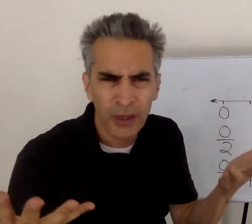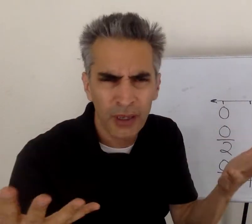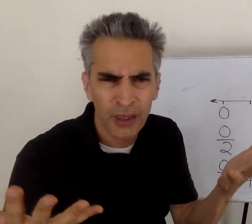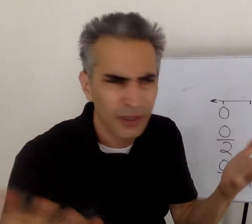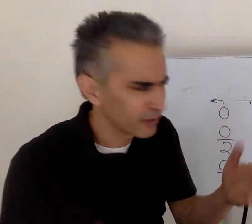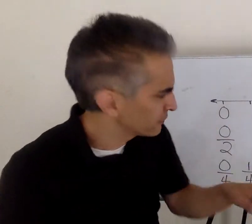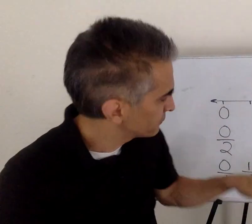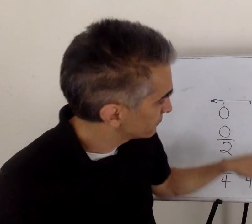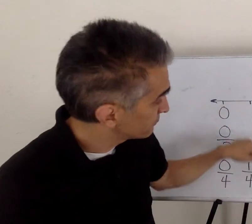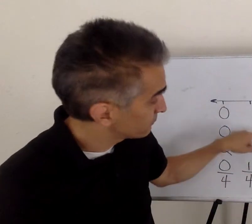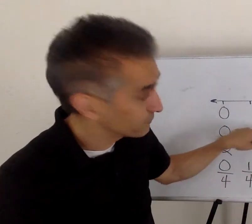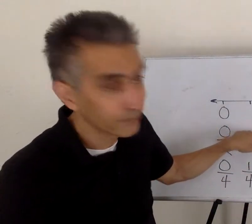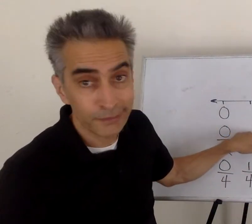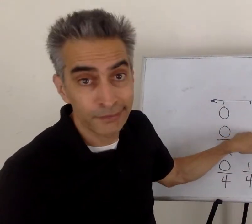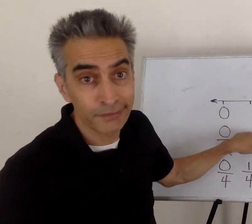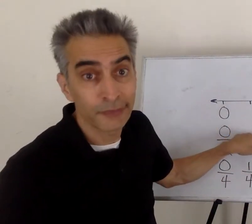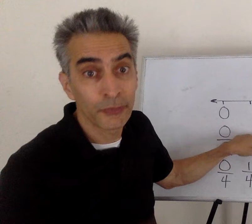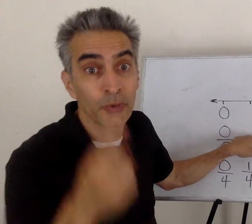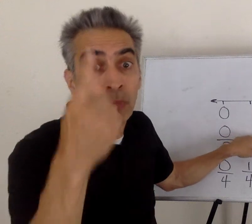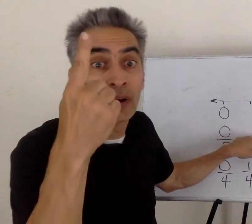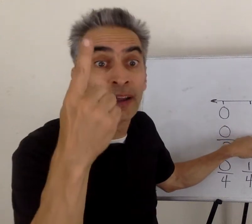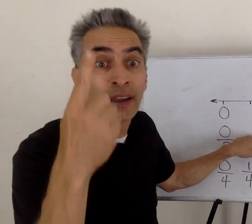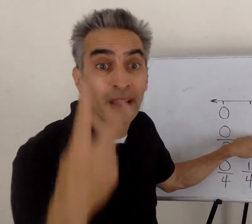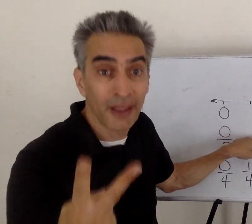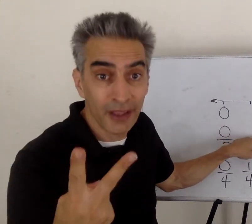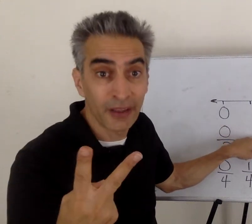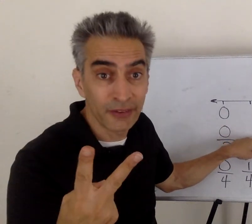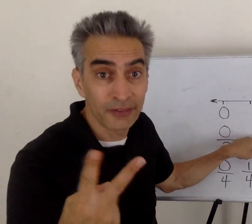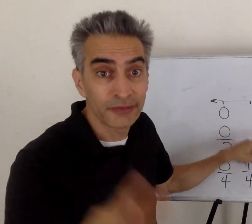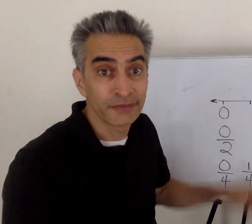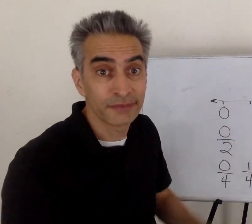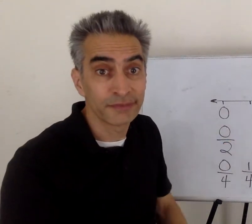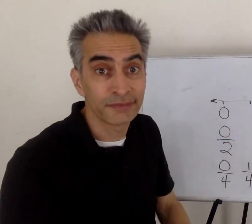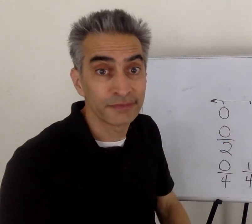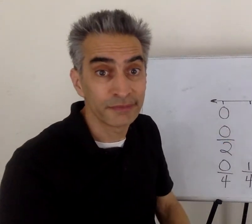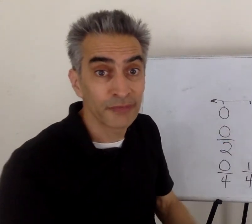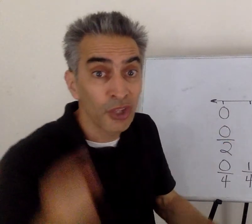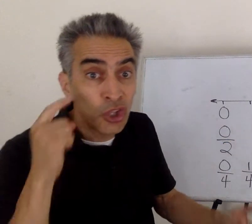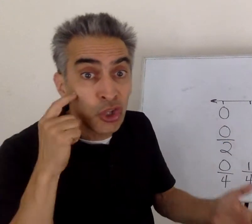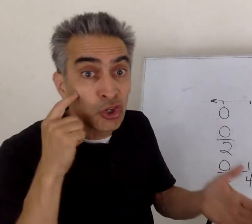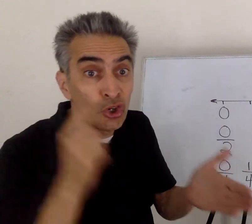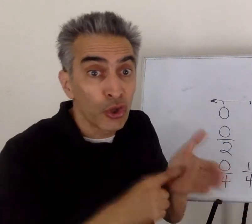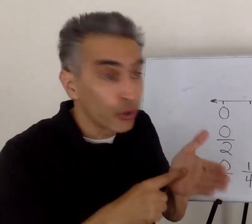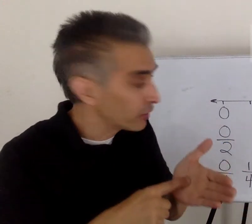one-half. Notice